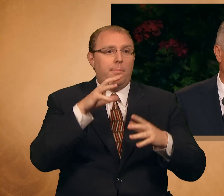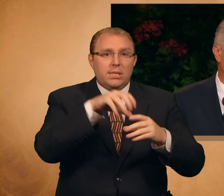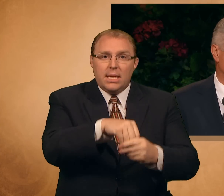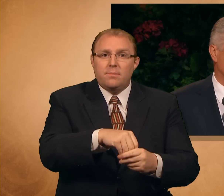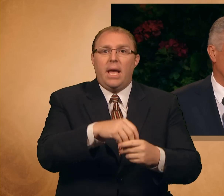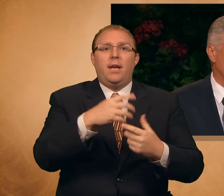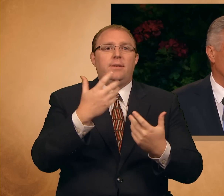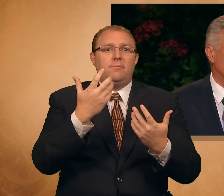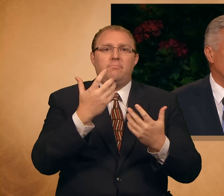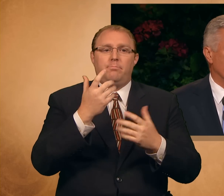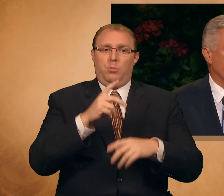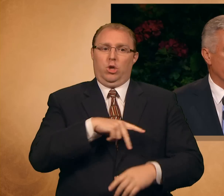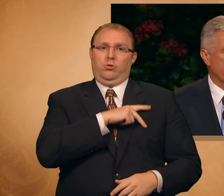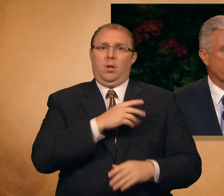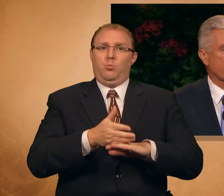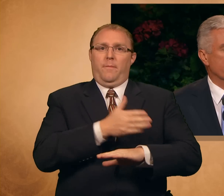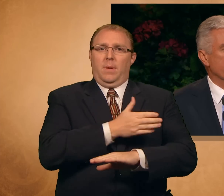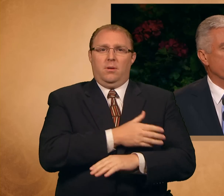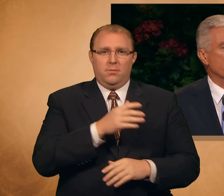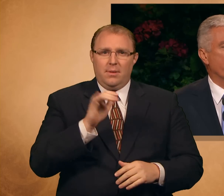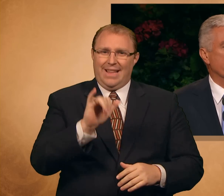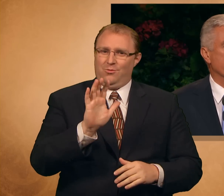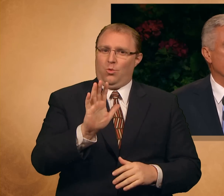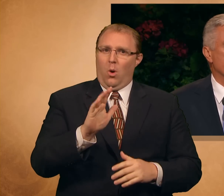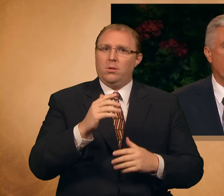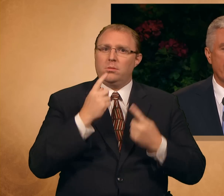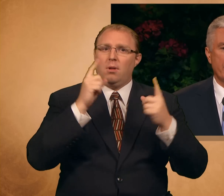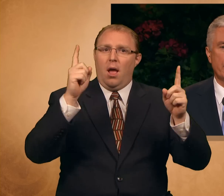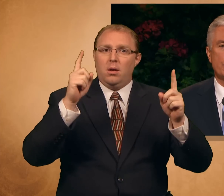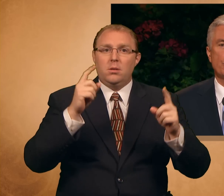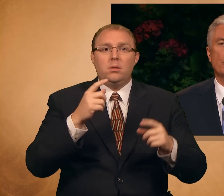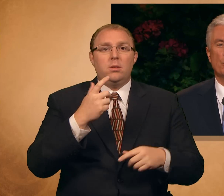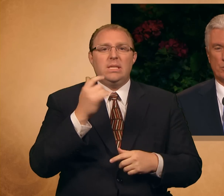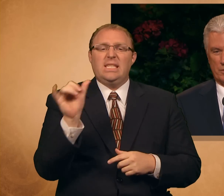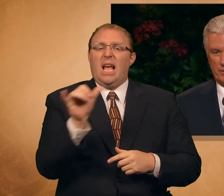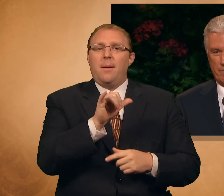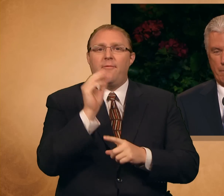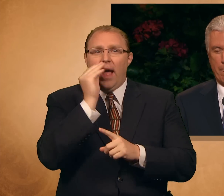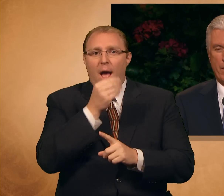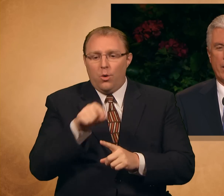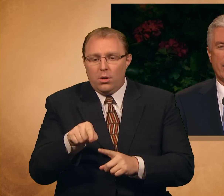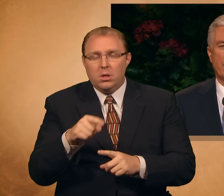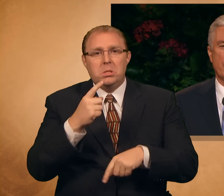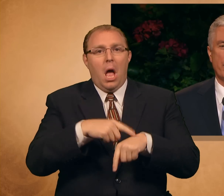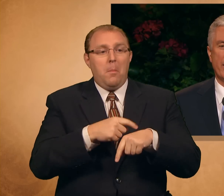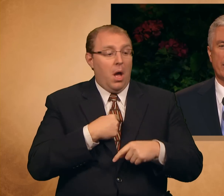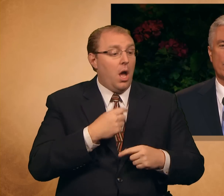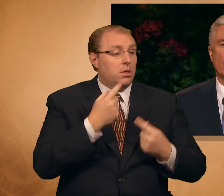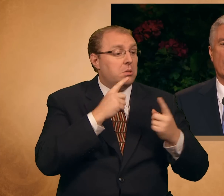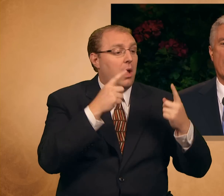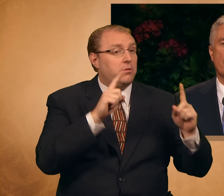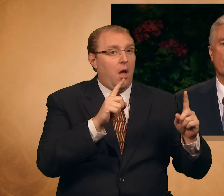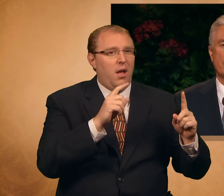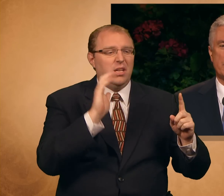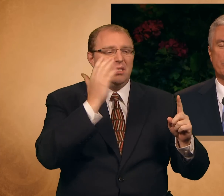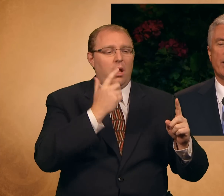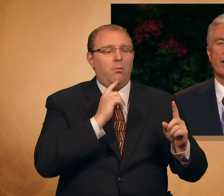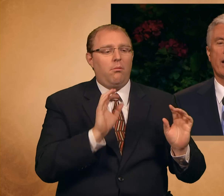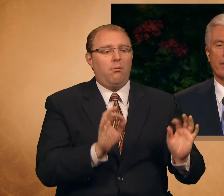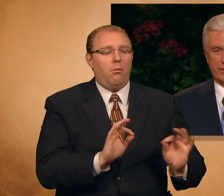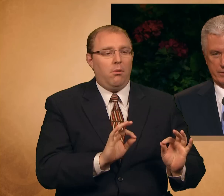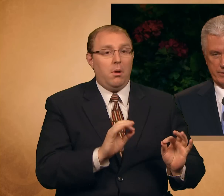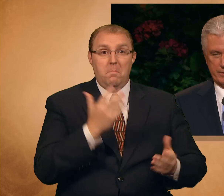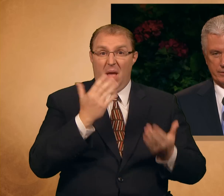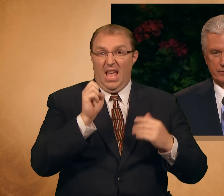-me-nots, these successes may seem tiny to you, and they may go unnoticed